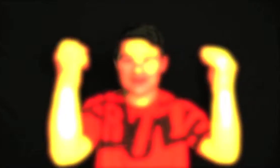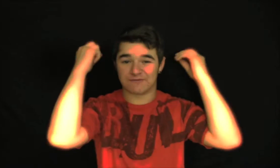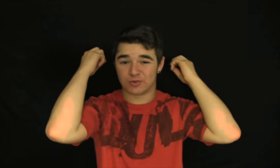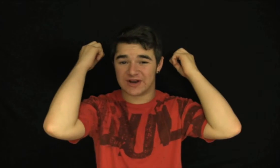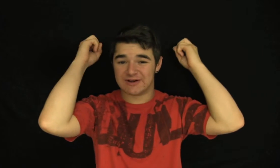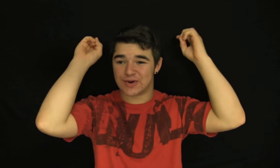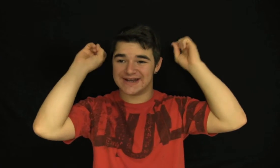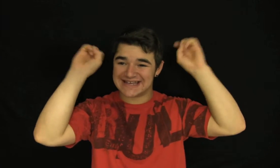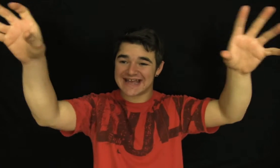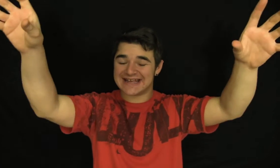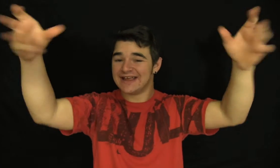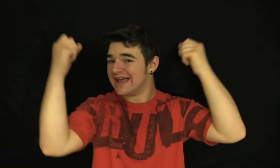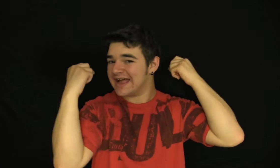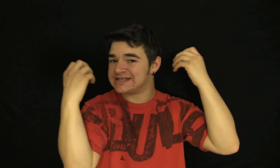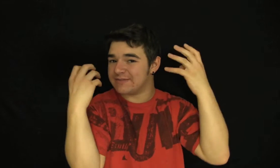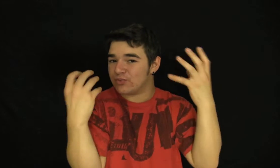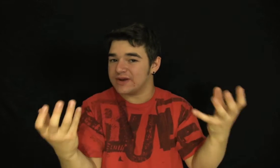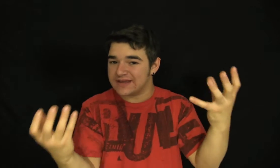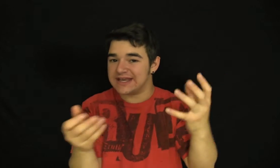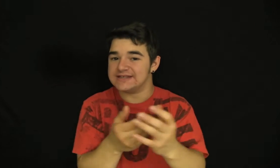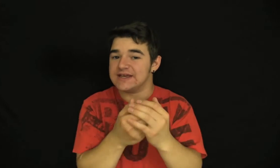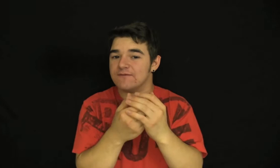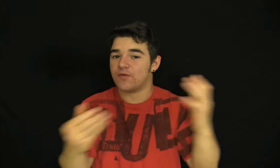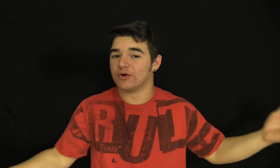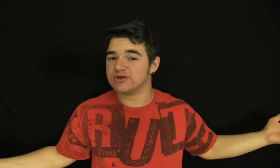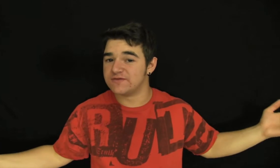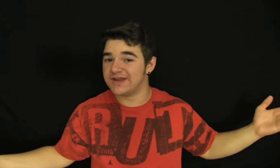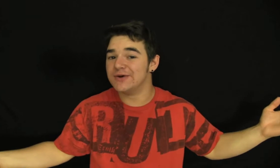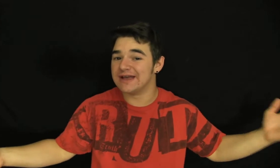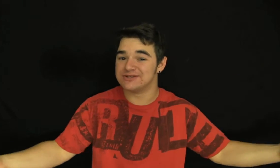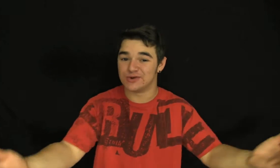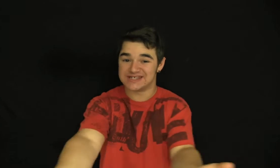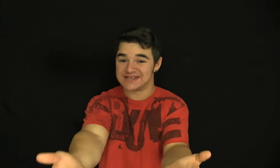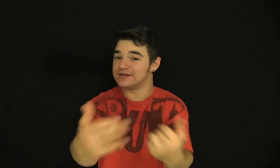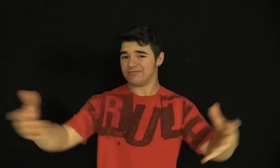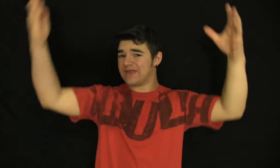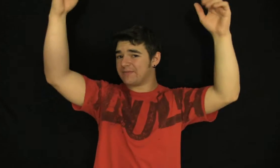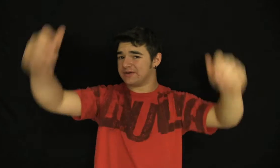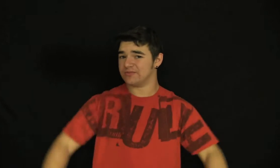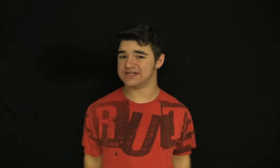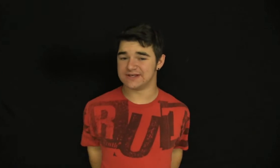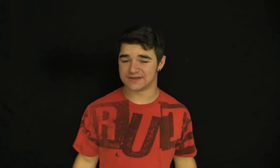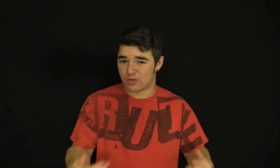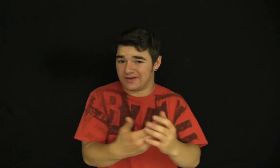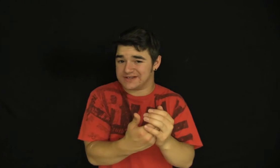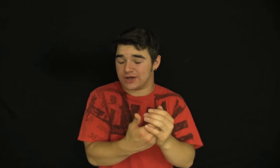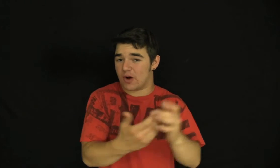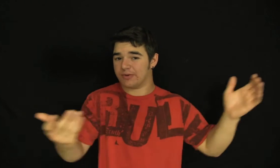without having to worry about trying to get in. It's going to be really easy for Christian video games to exist. That by no means means that the quality is going to go up